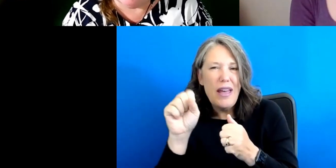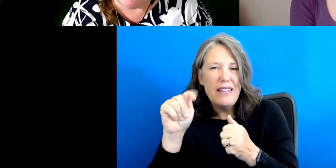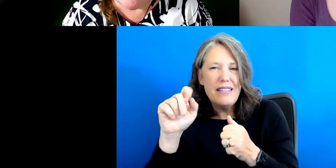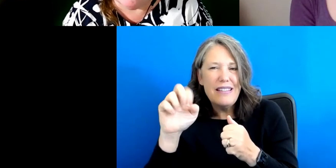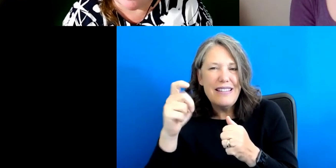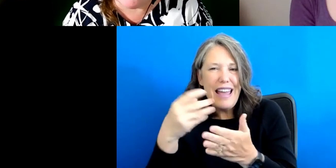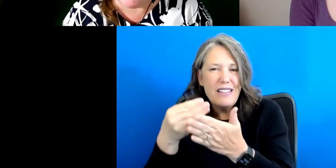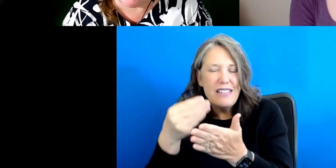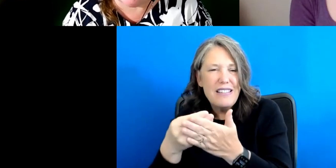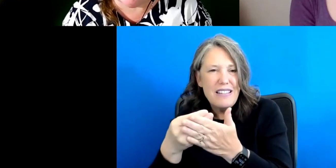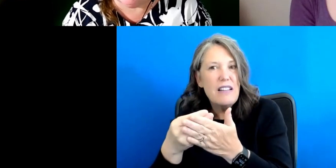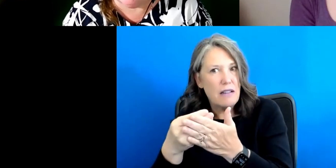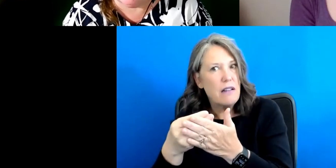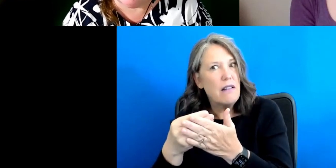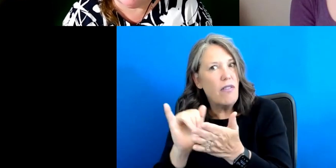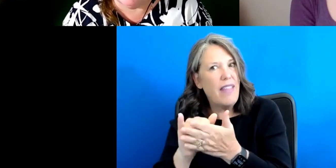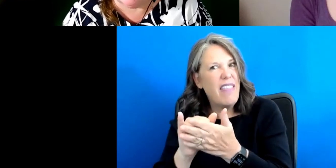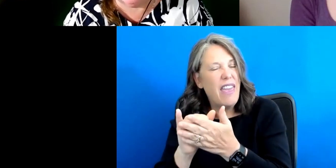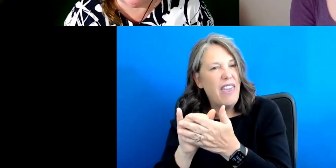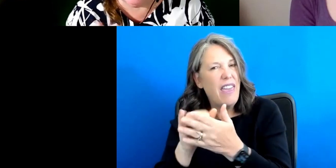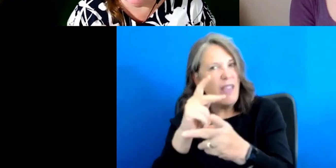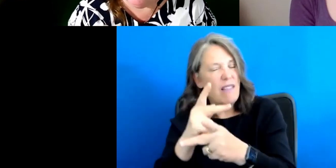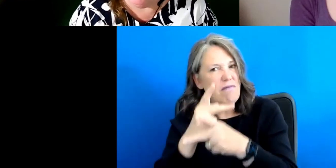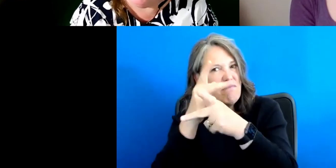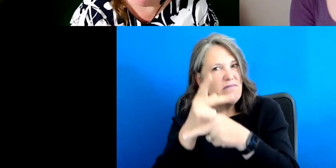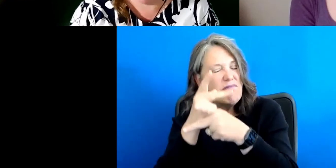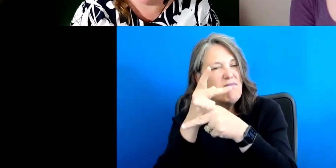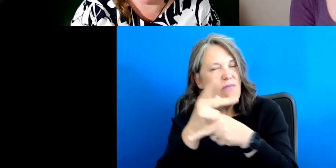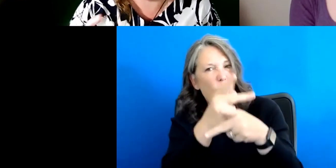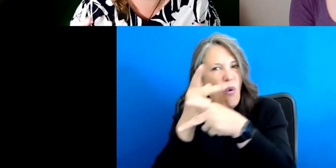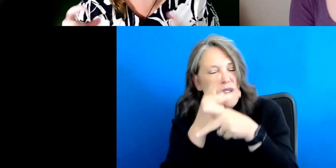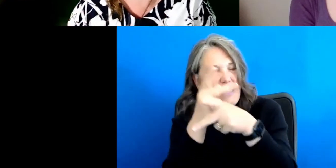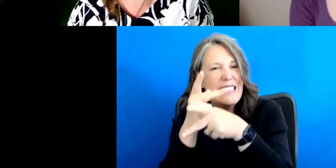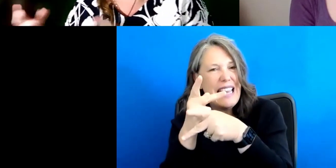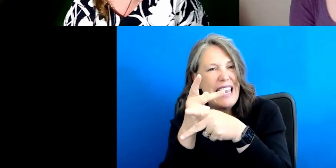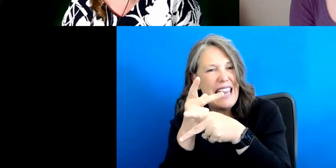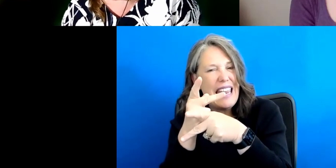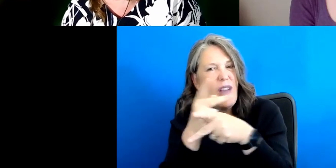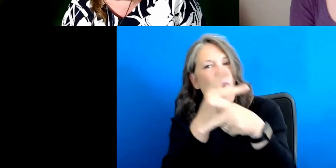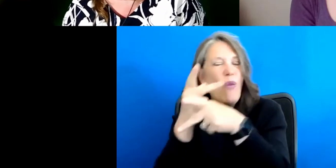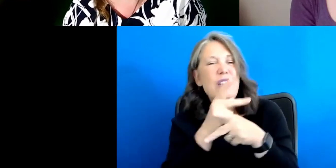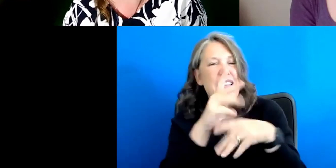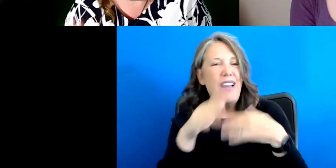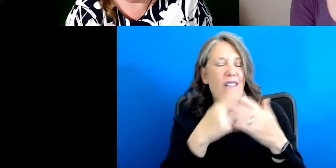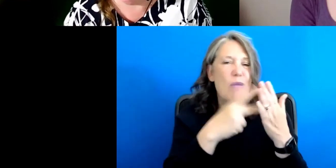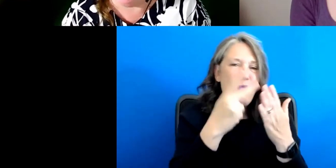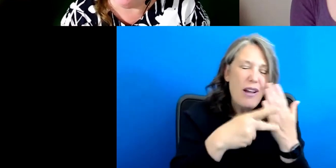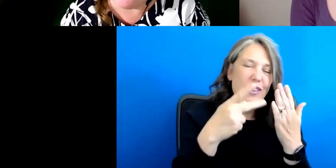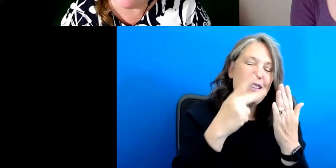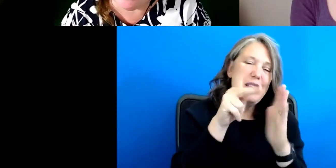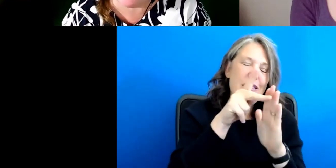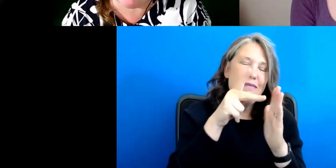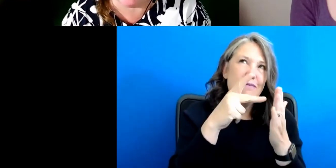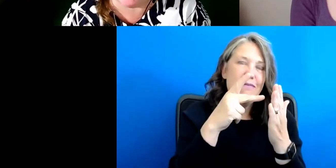um, are disability